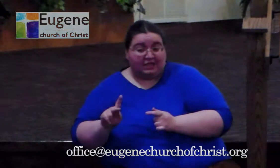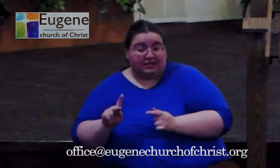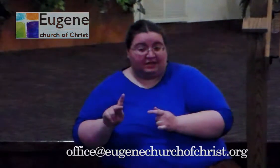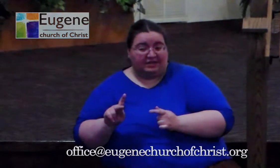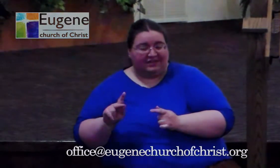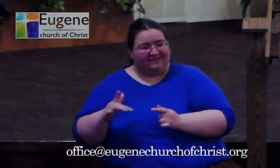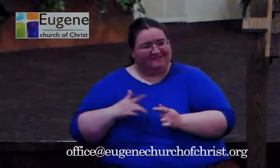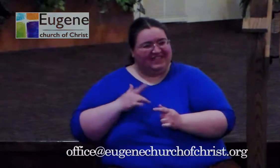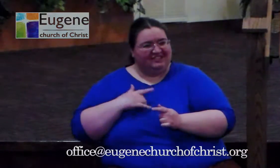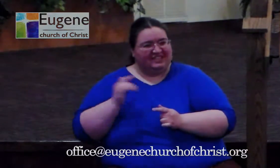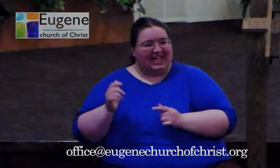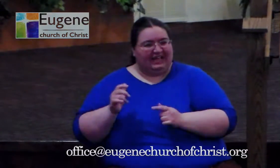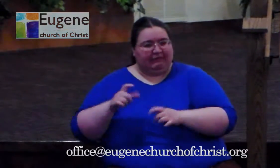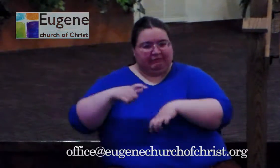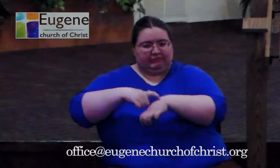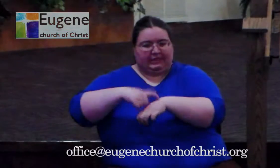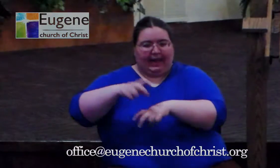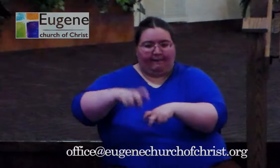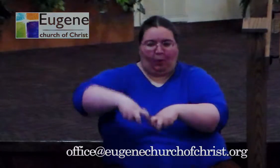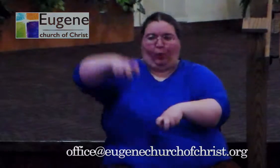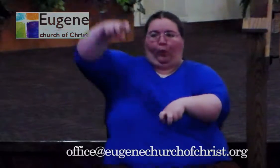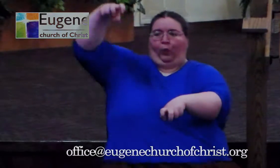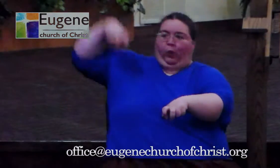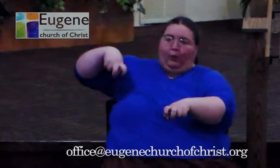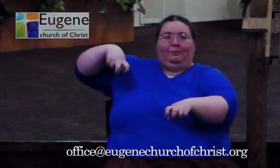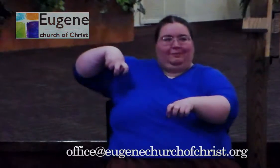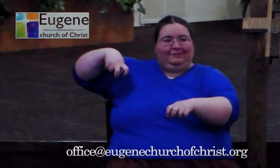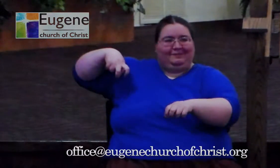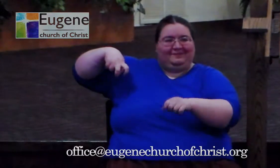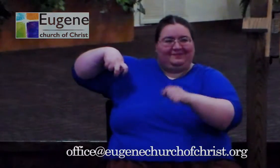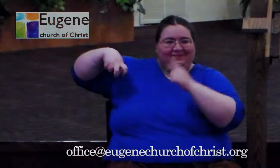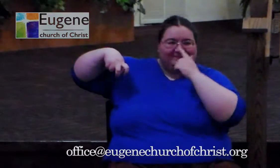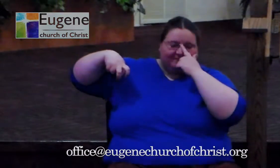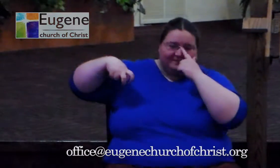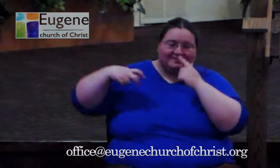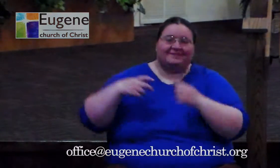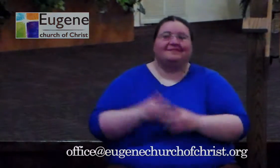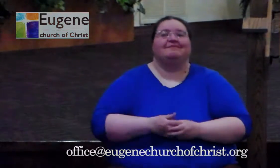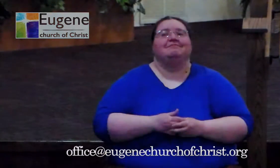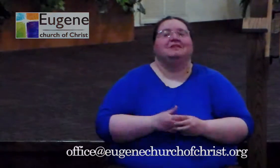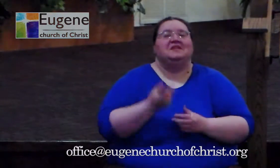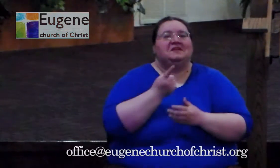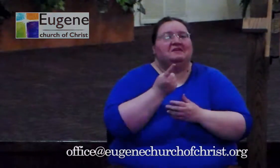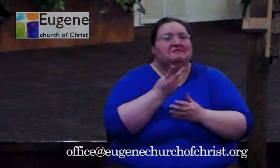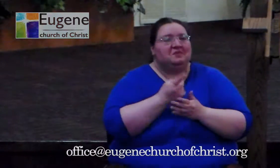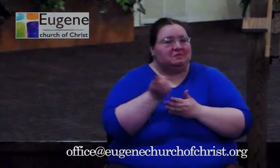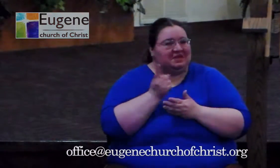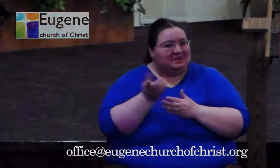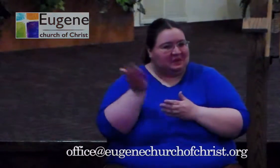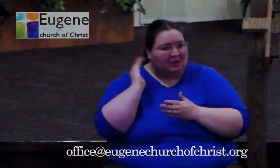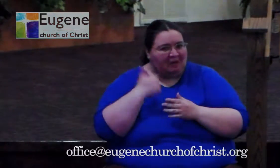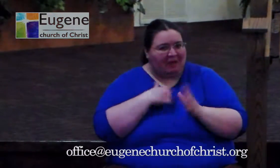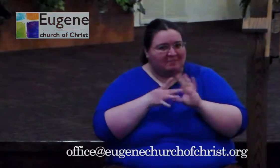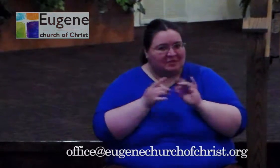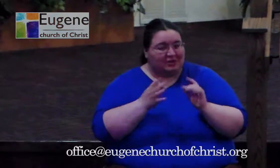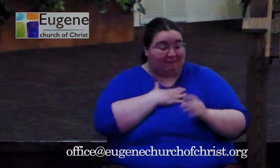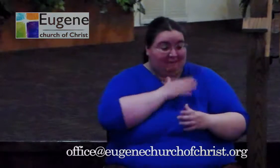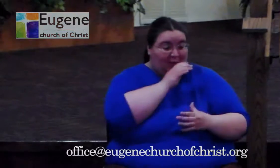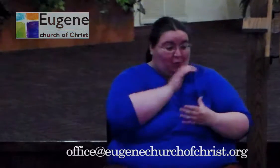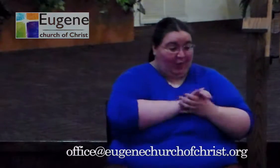in a lot of ways. And I mentioned a couple weeks ago, my wife, is an accountant, the people at her home when she goes home for